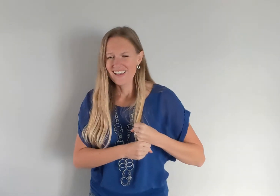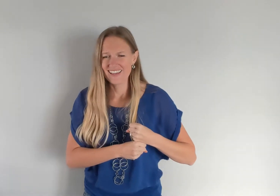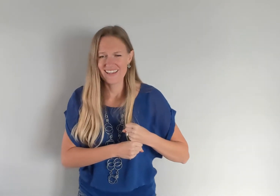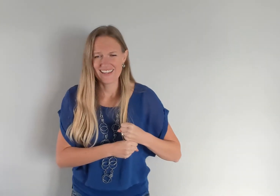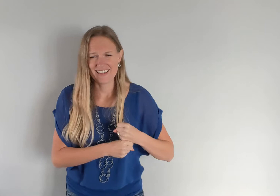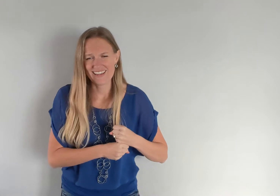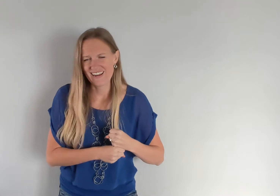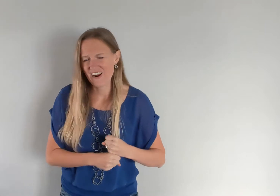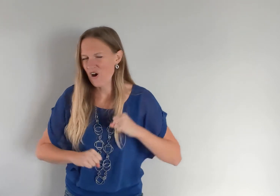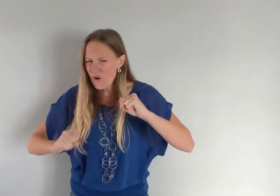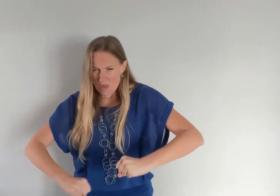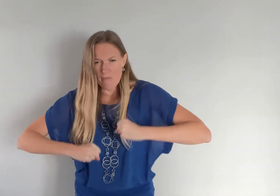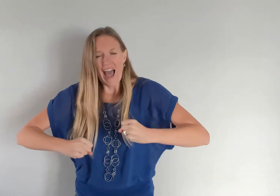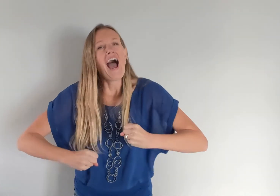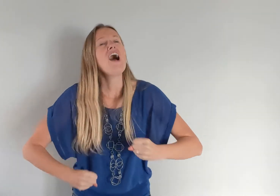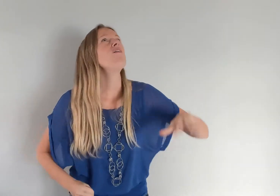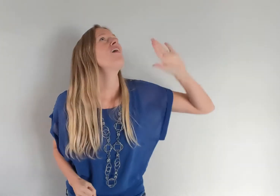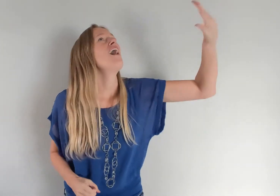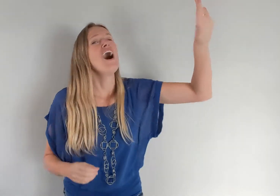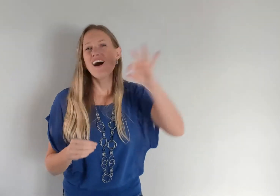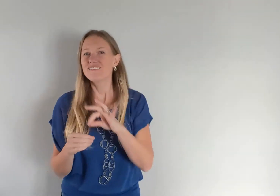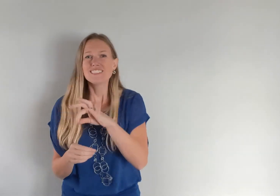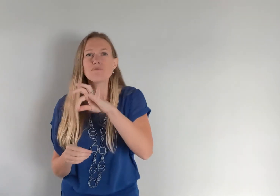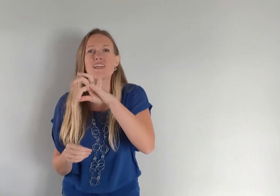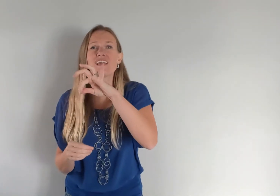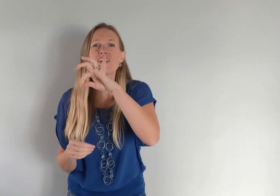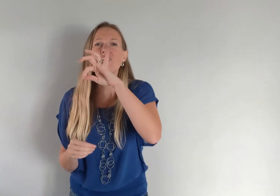Oh the power of His Spirit